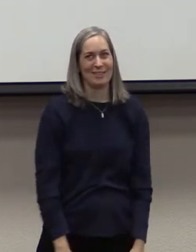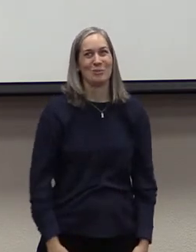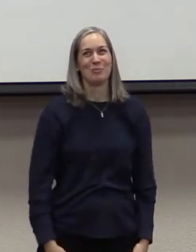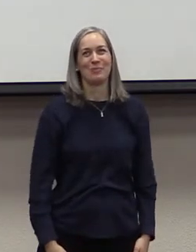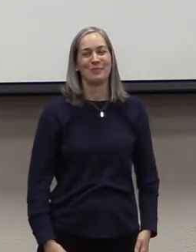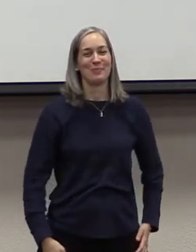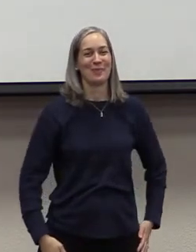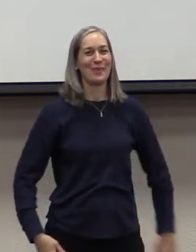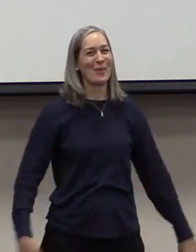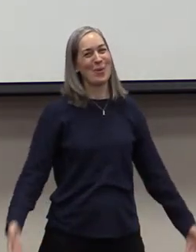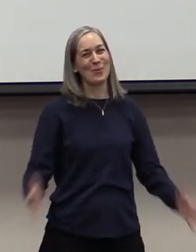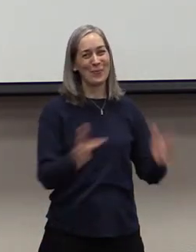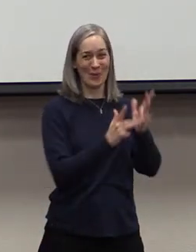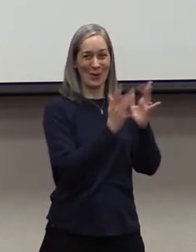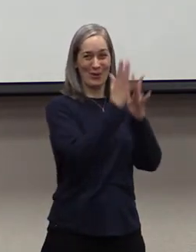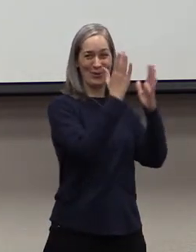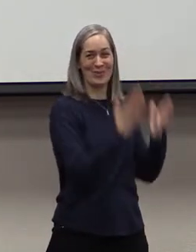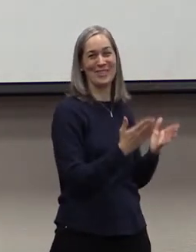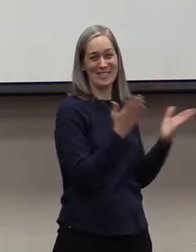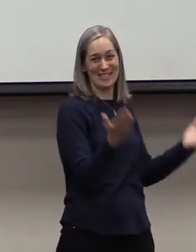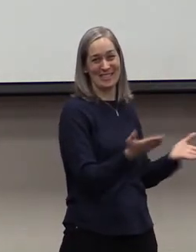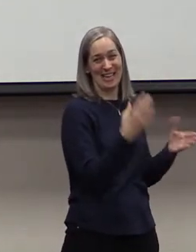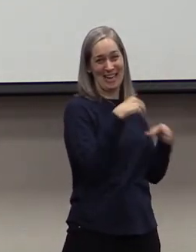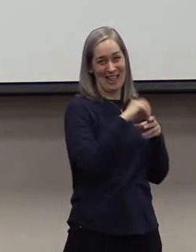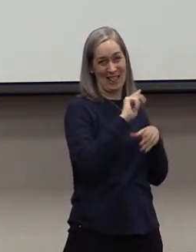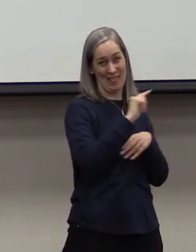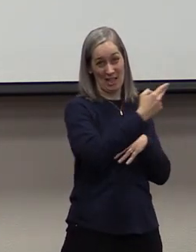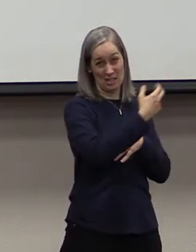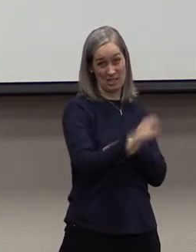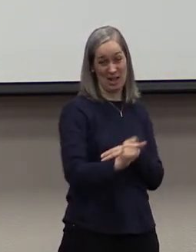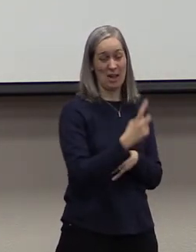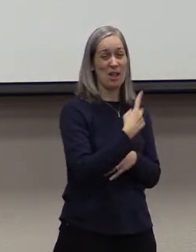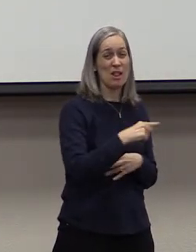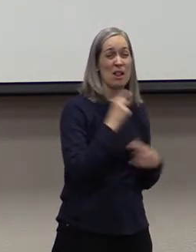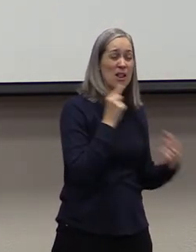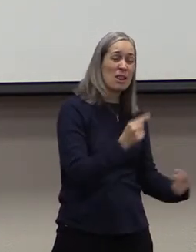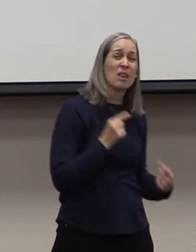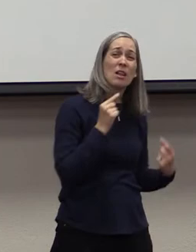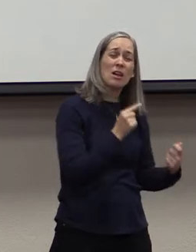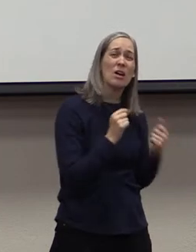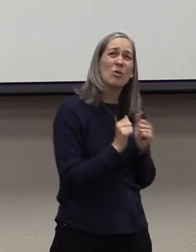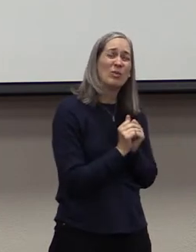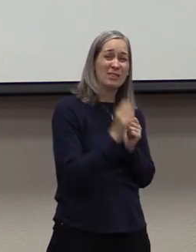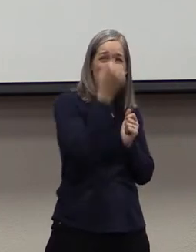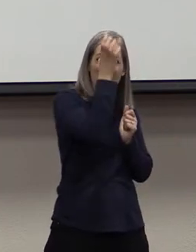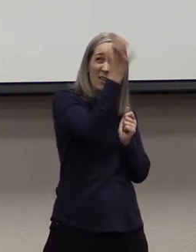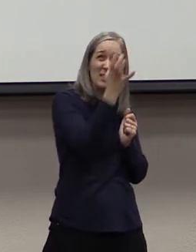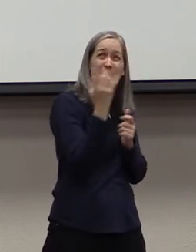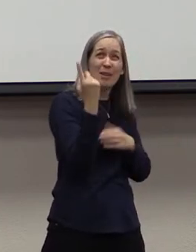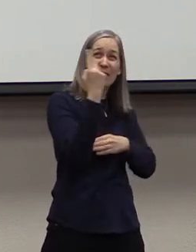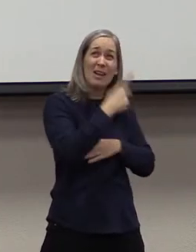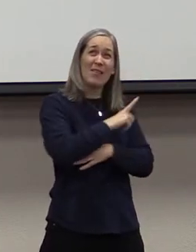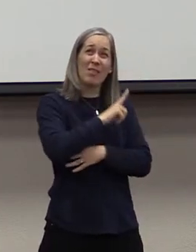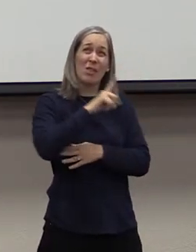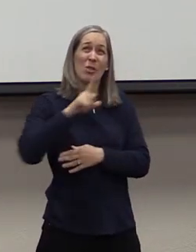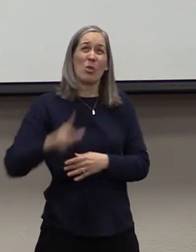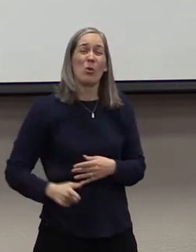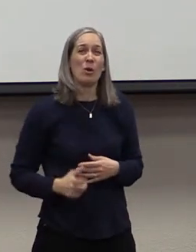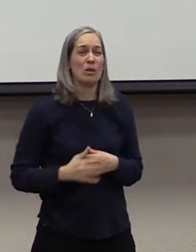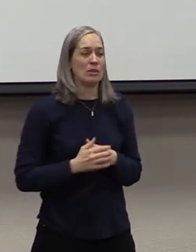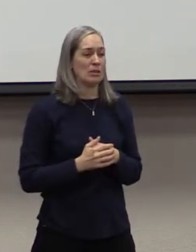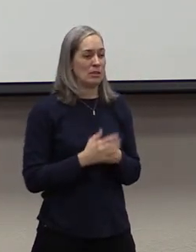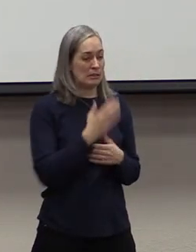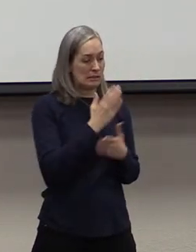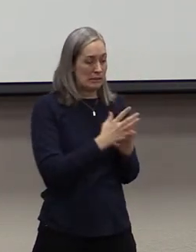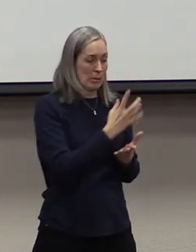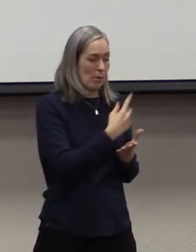So these Christians in Thessalonica, they have struggled with this concept of the day of the Lord. Some of